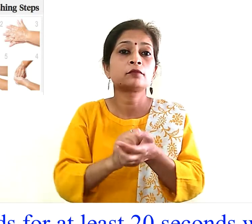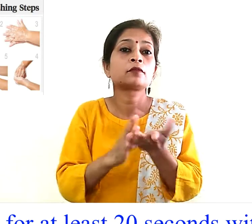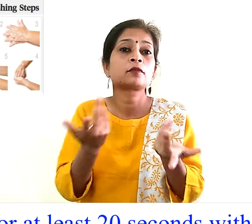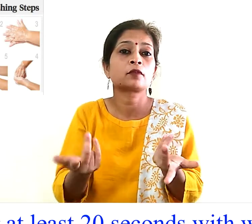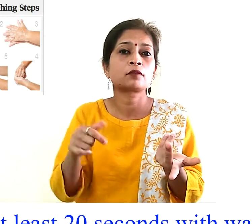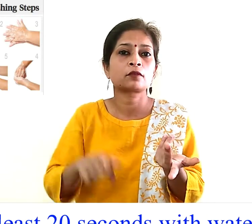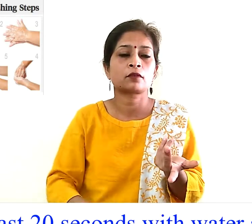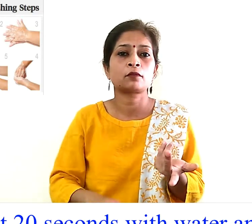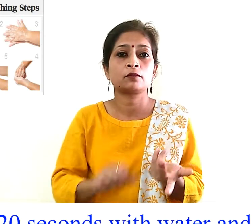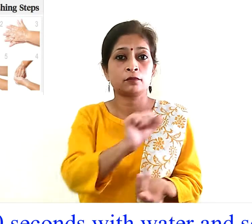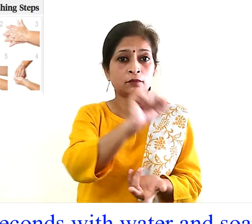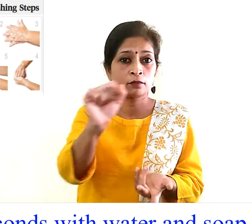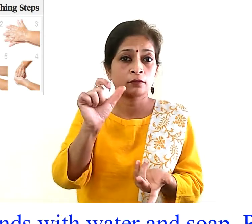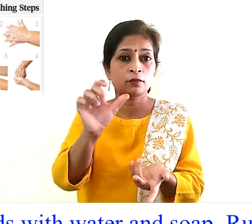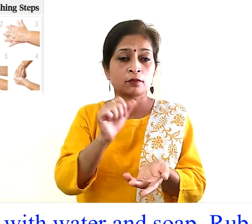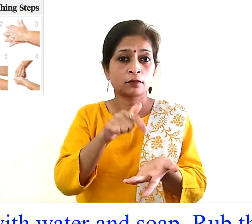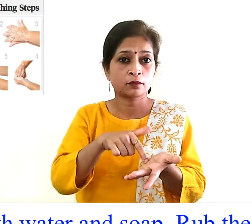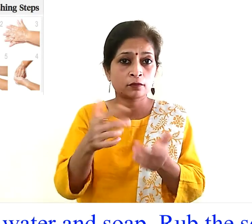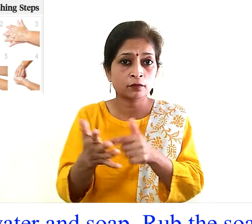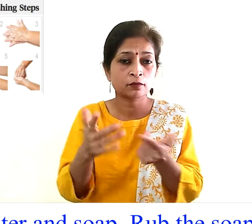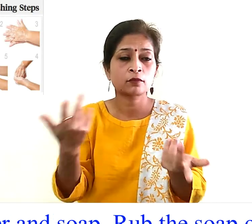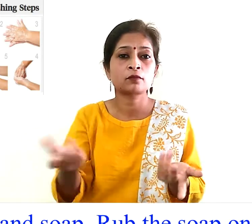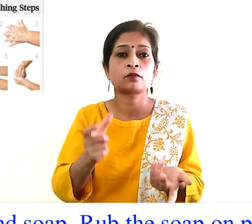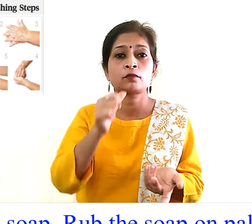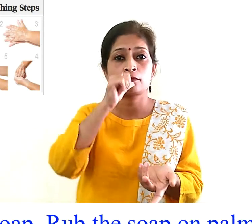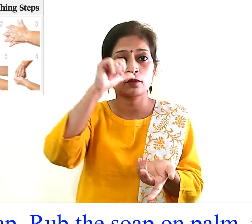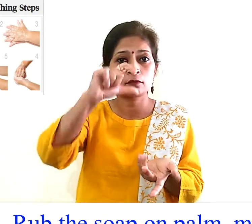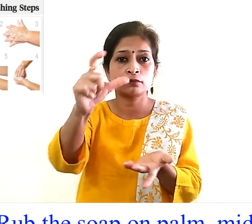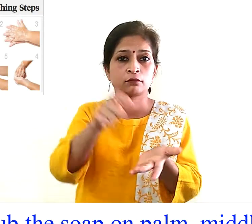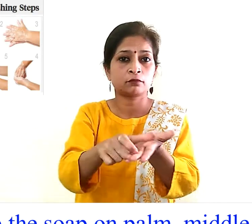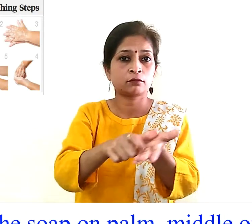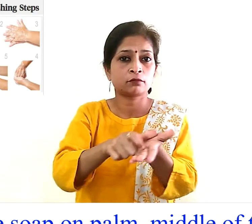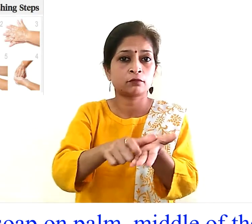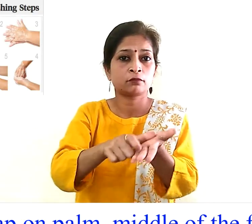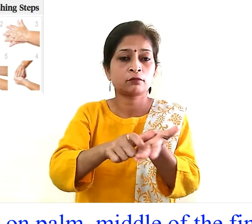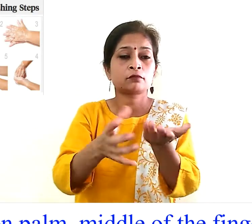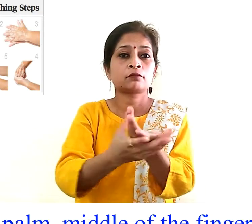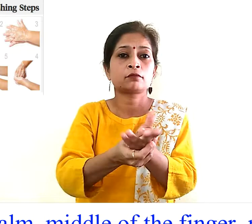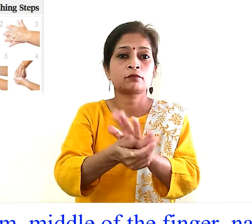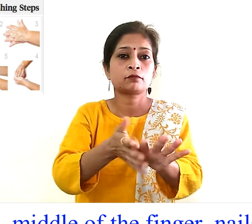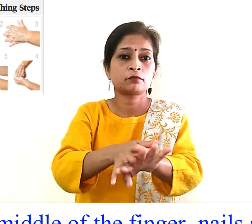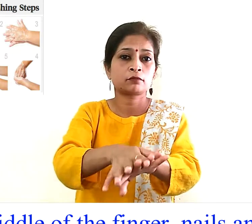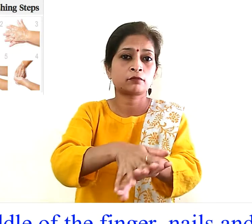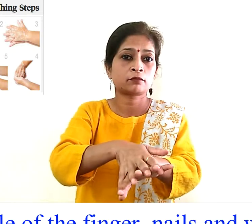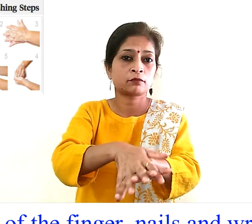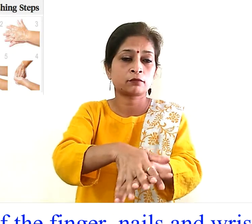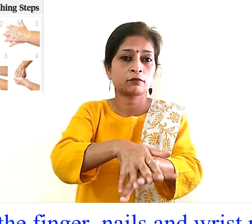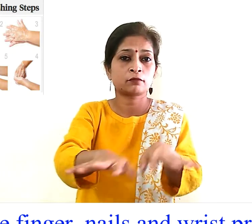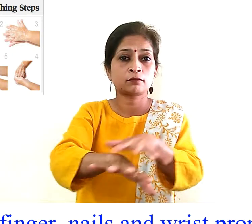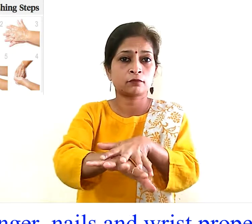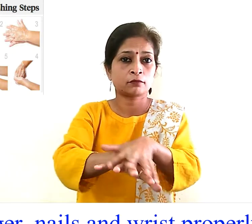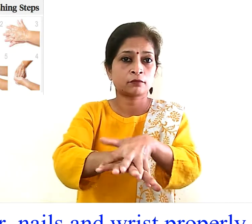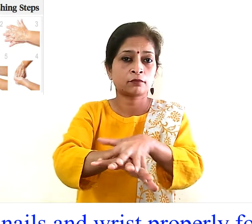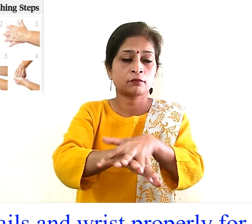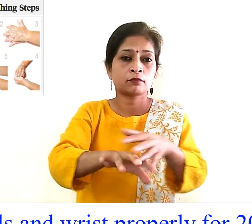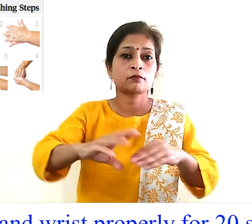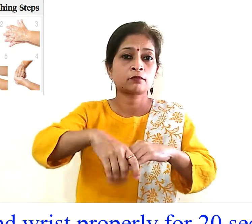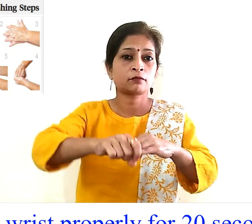wash your hands for at least 20 seconds with water and soap rub the soap on palm middle of the finger nails and